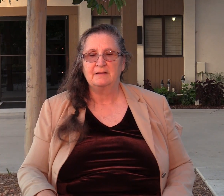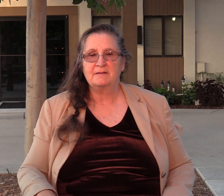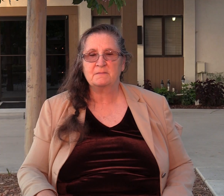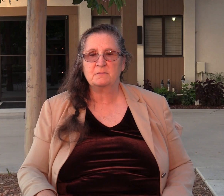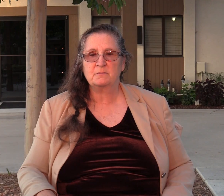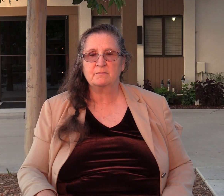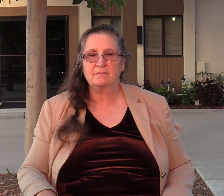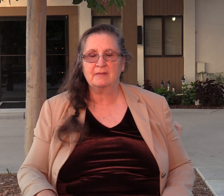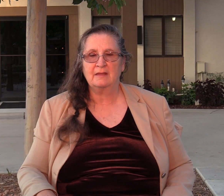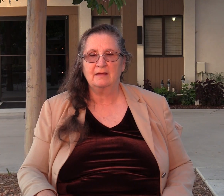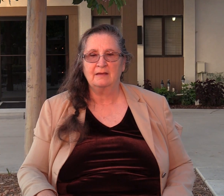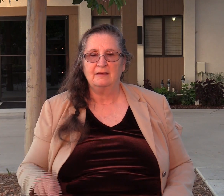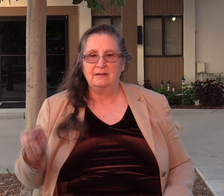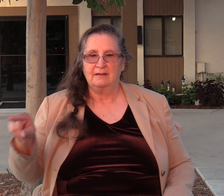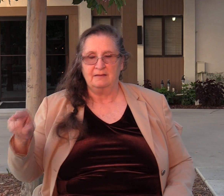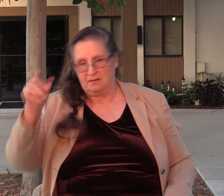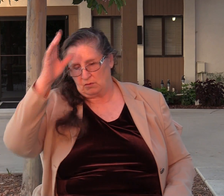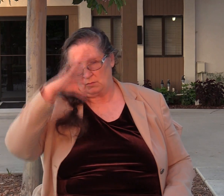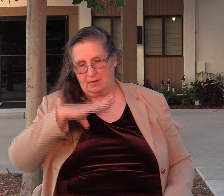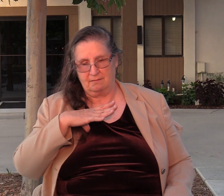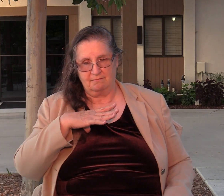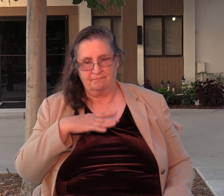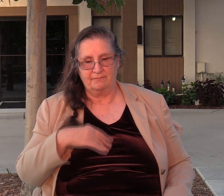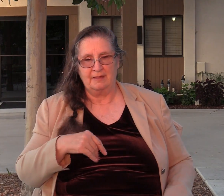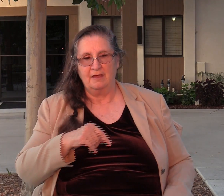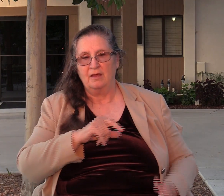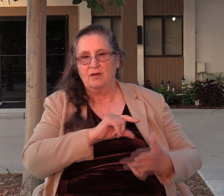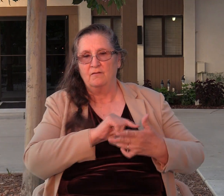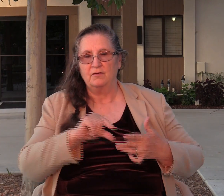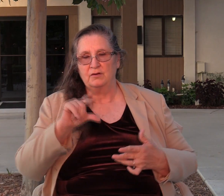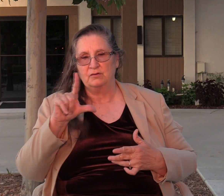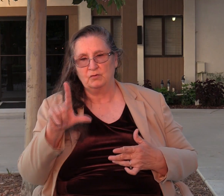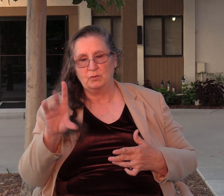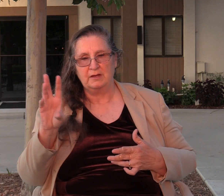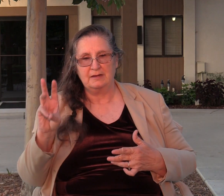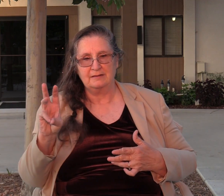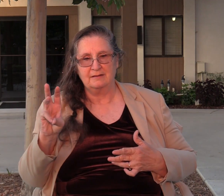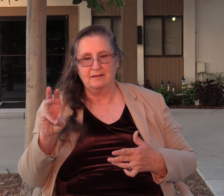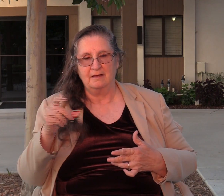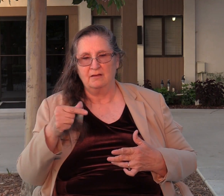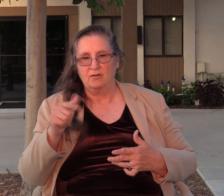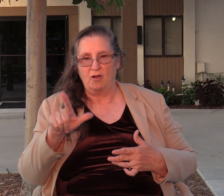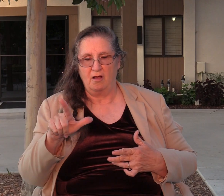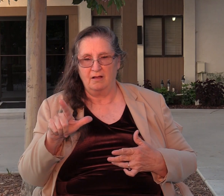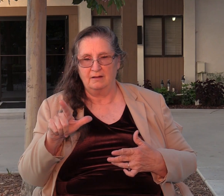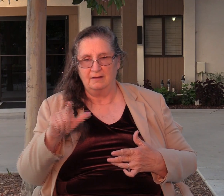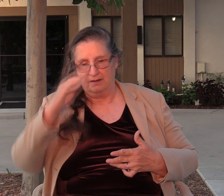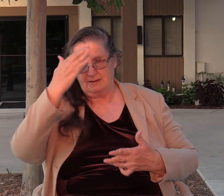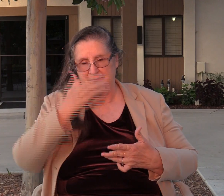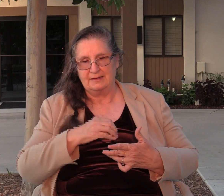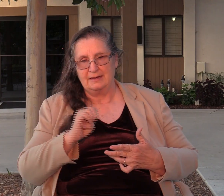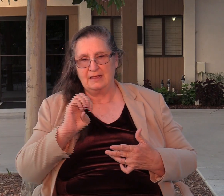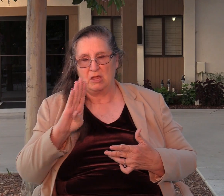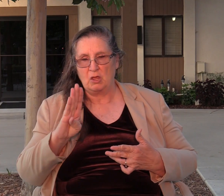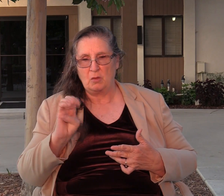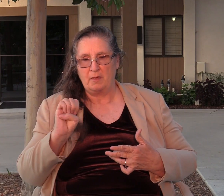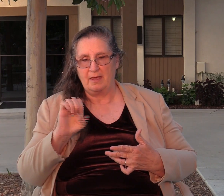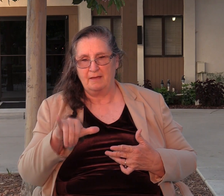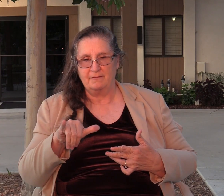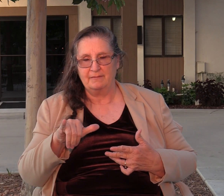Shechemites. Okay? And so, verse 26, now Gal, the son of Ebed, came with his brothers and went over